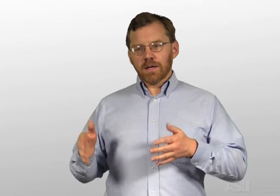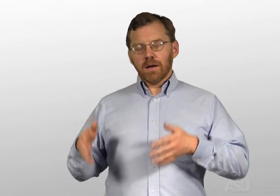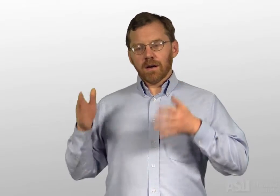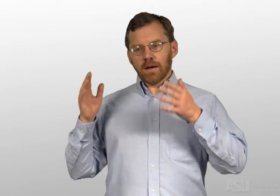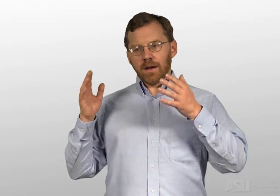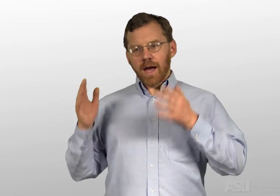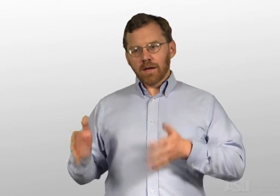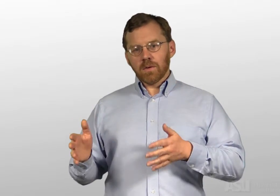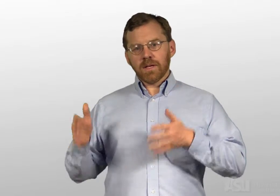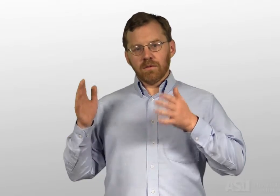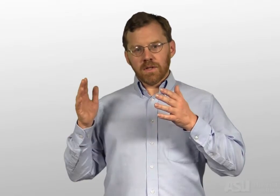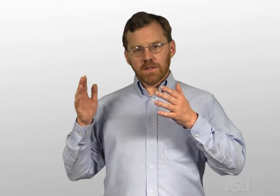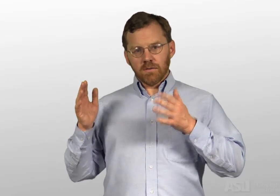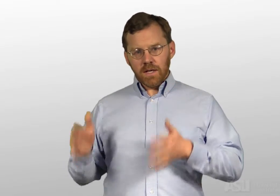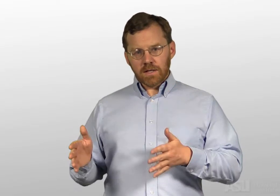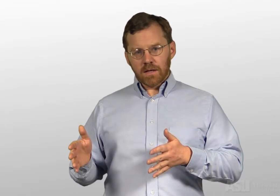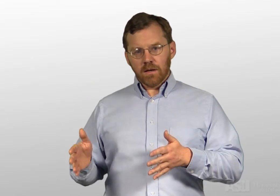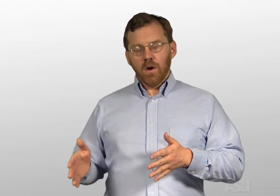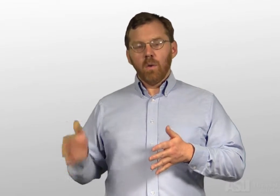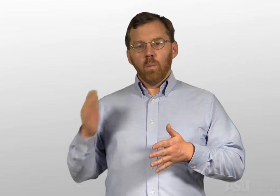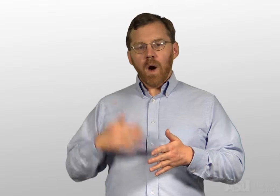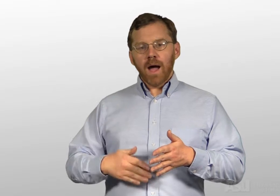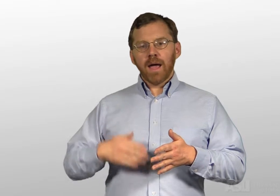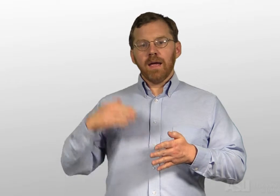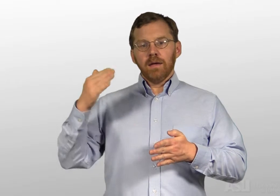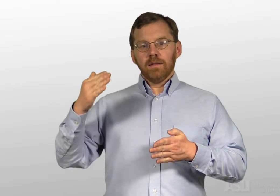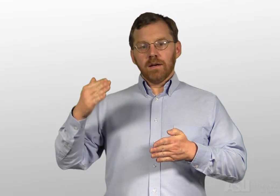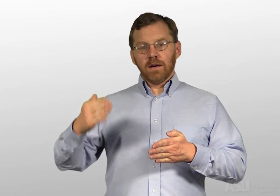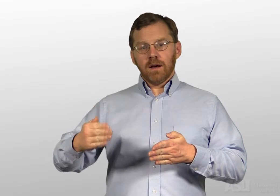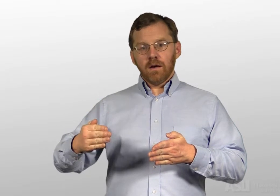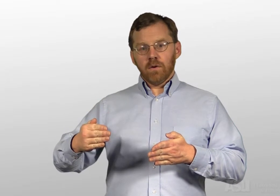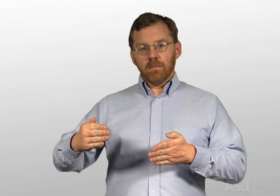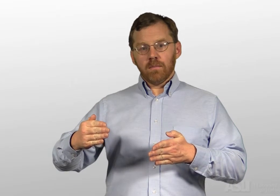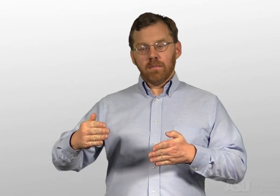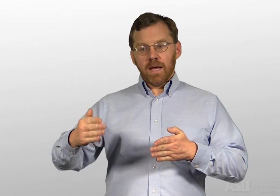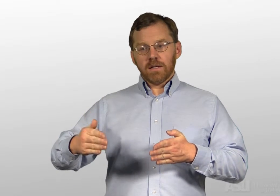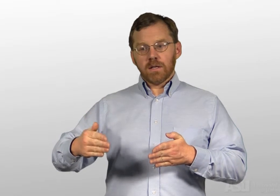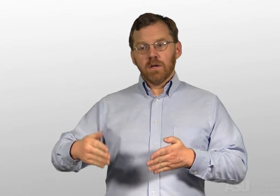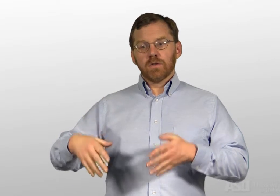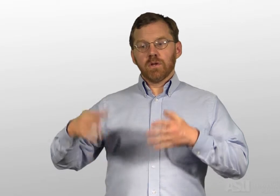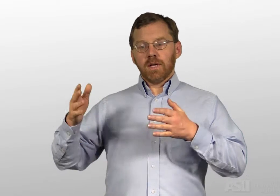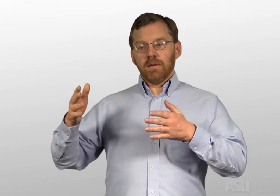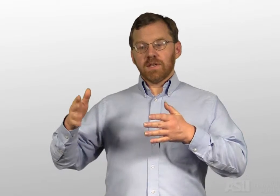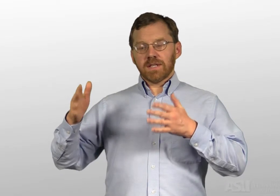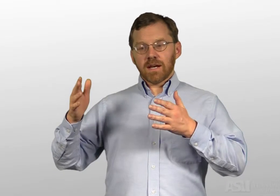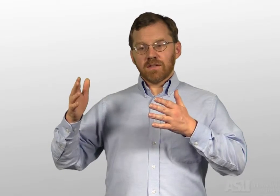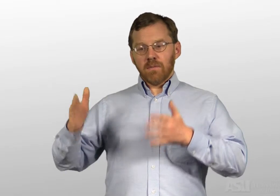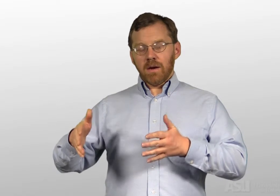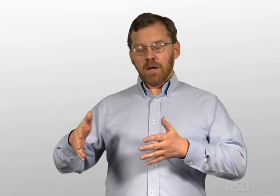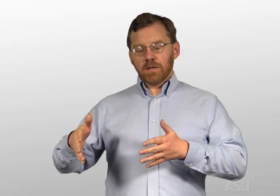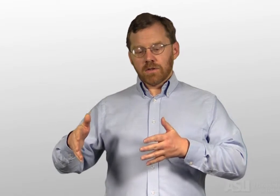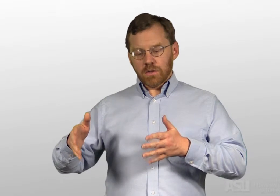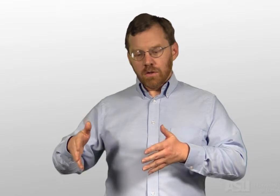an adequately convincing reason why the government should give the status of marriage to